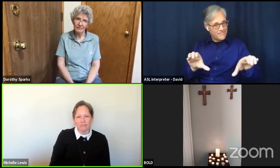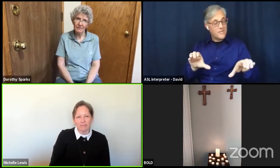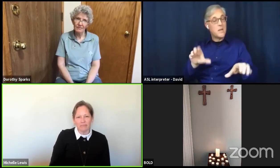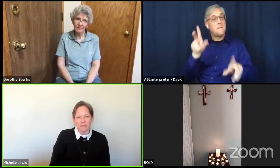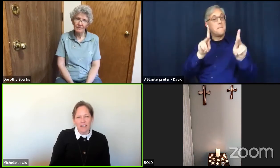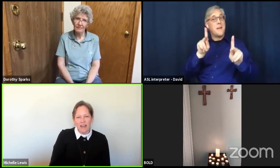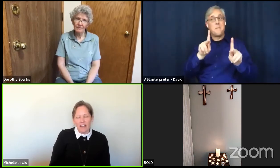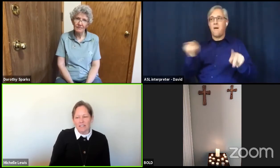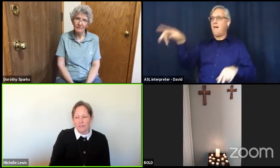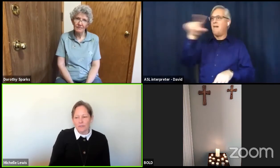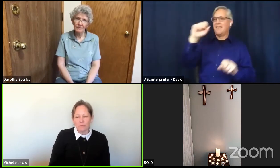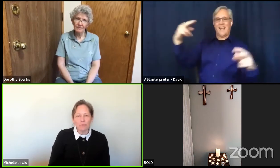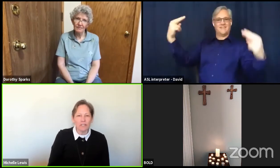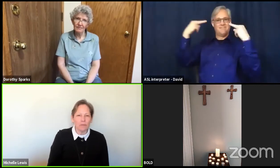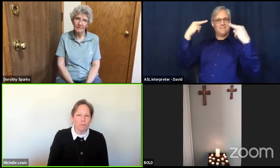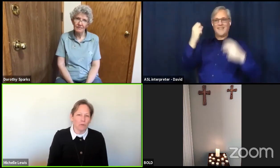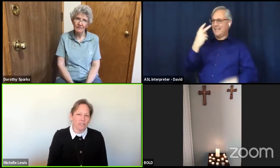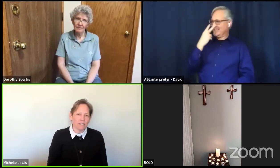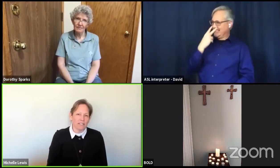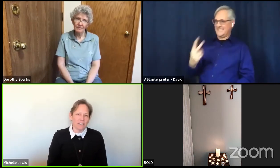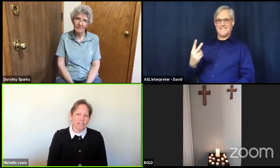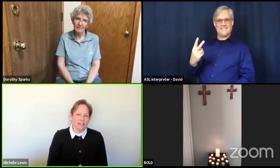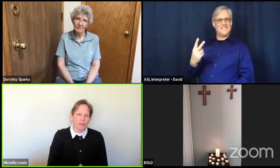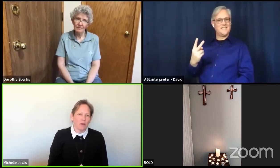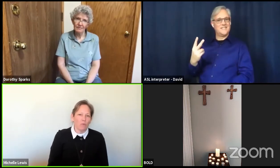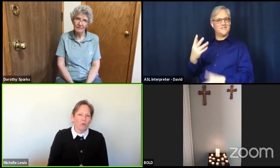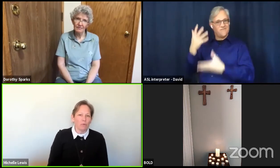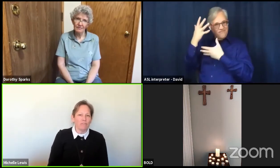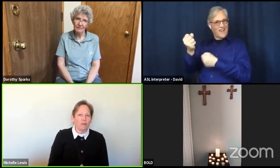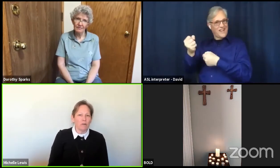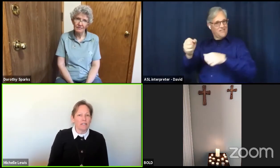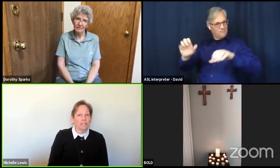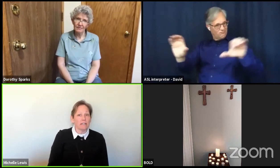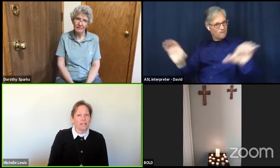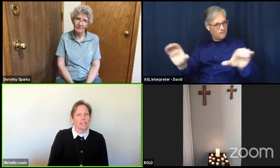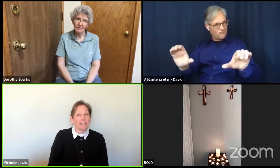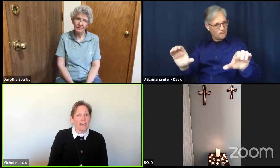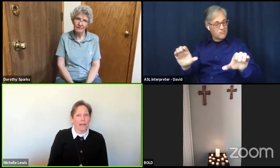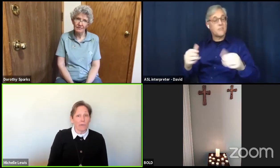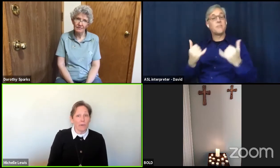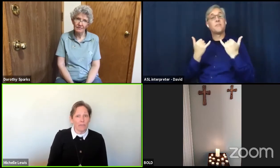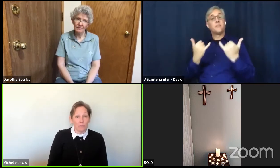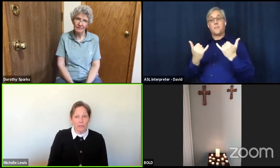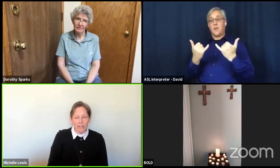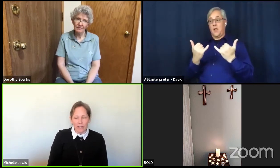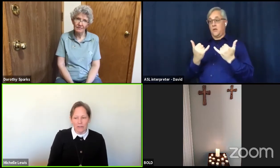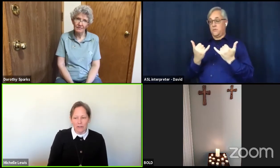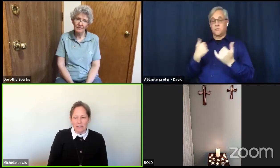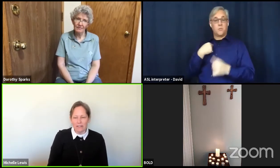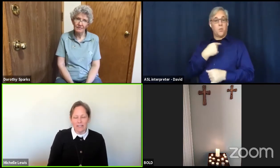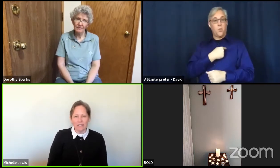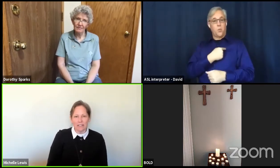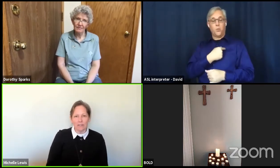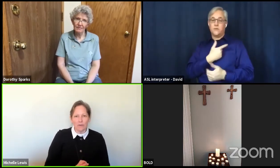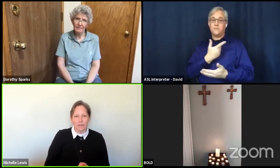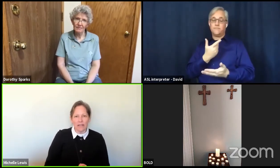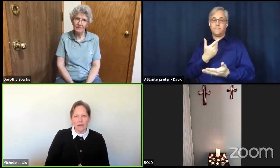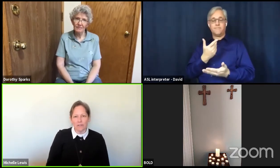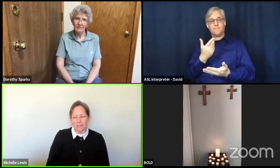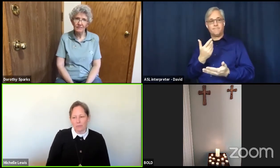and so it's really important that this time where we're focused on staying away from one another to slow down the spread